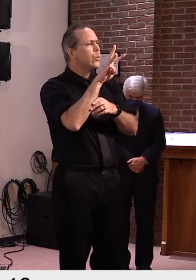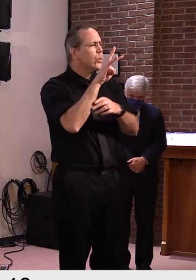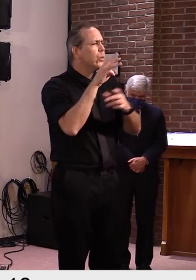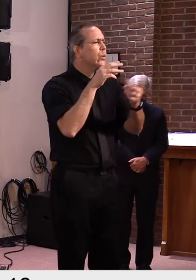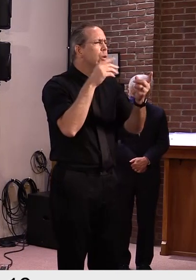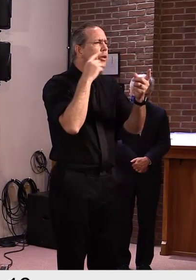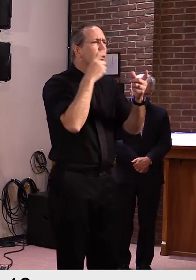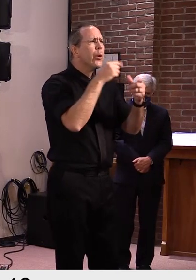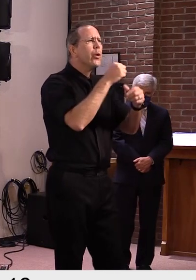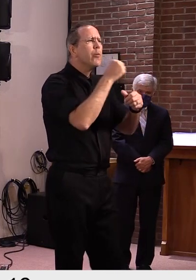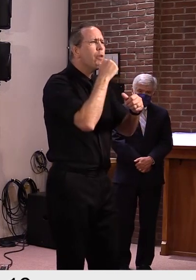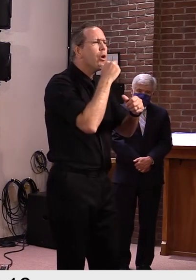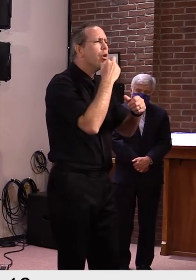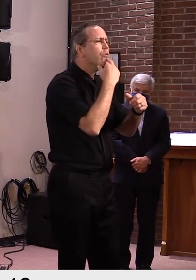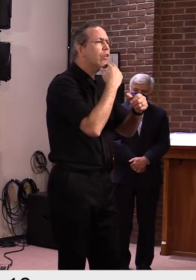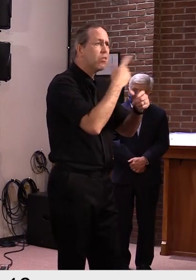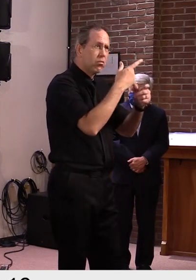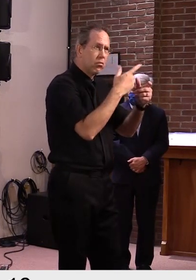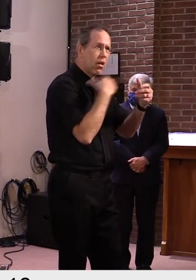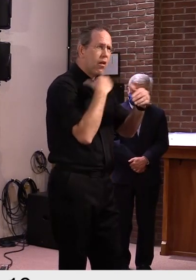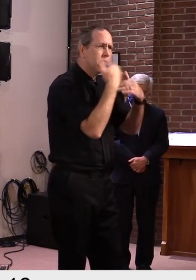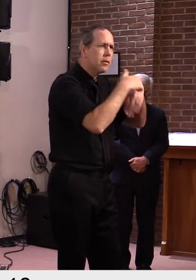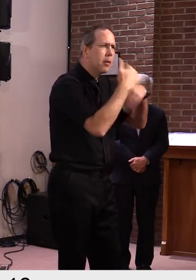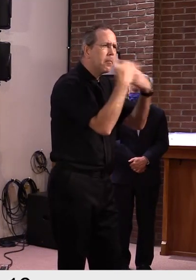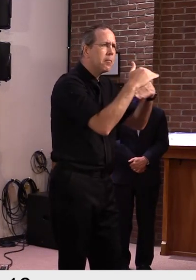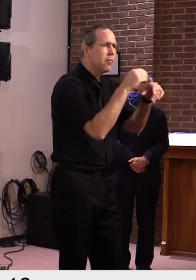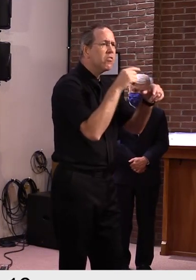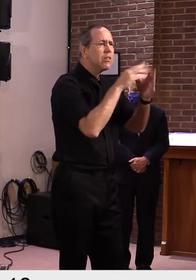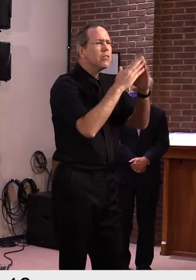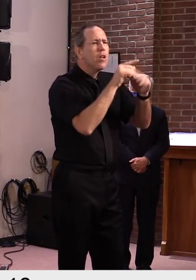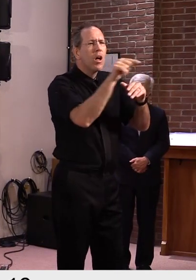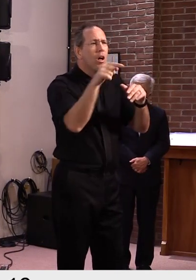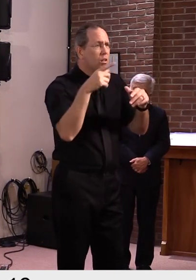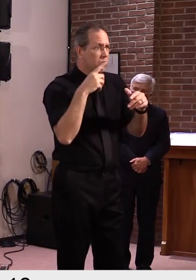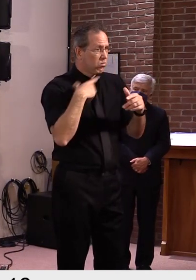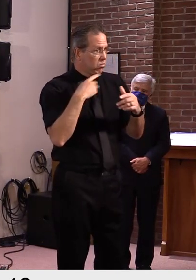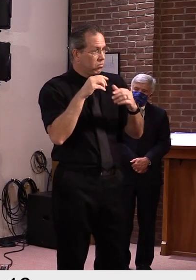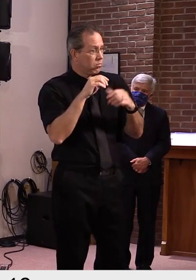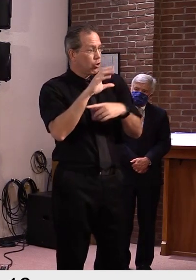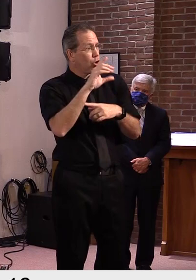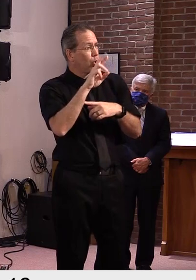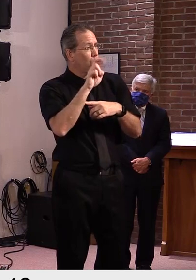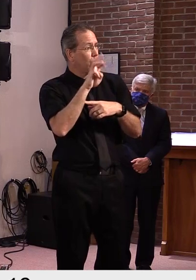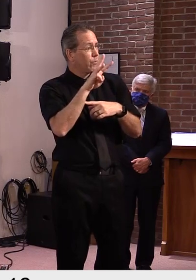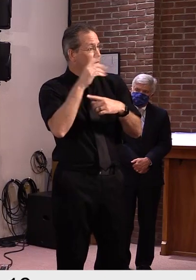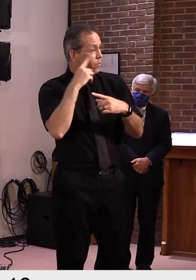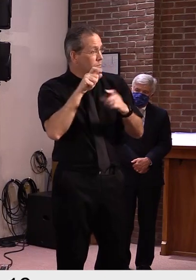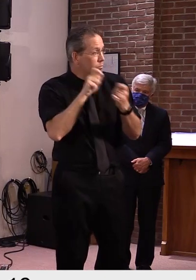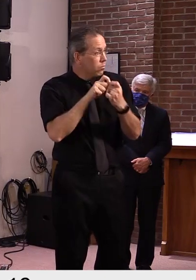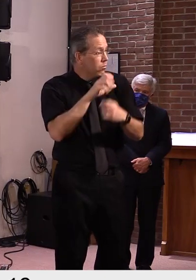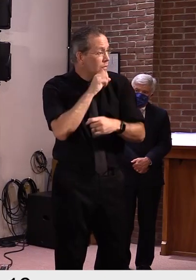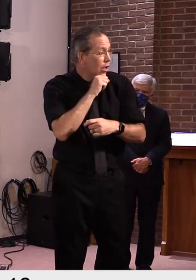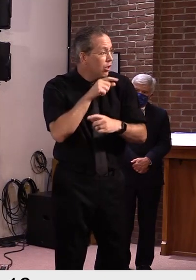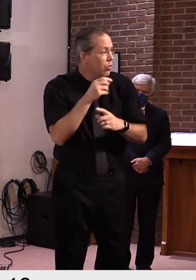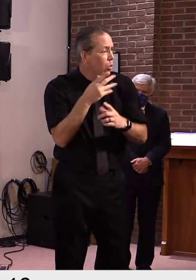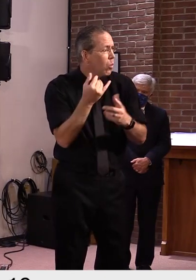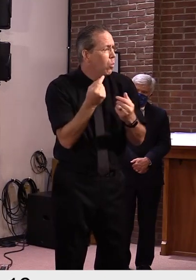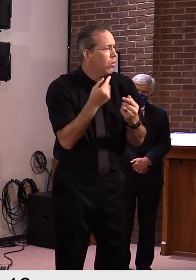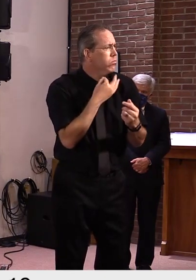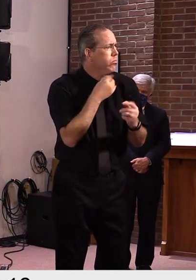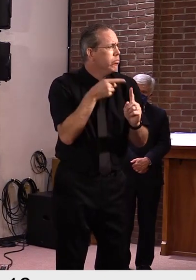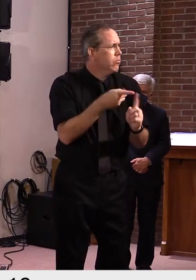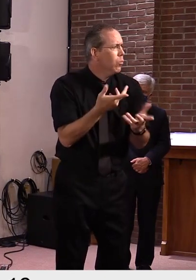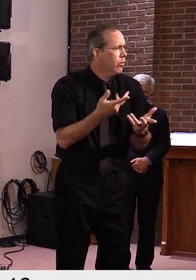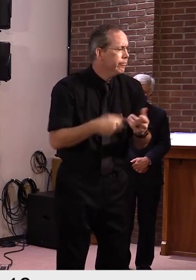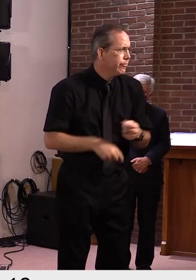Um, if that's, if it's just for bars, then it doesn't affect parties? Uh, the gathering size, uh, would, uh, would